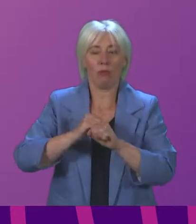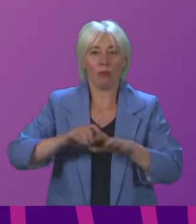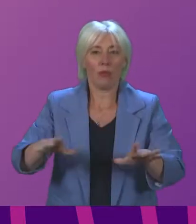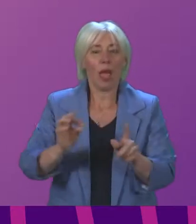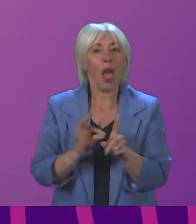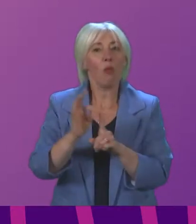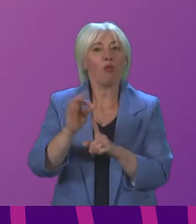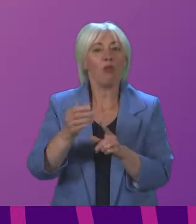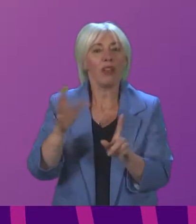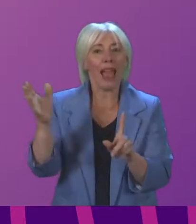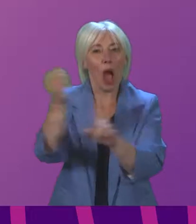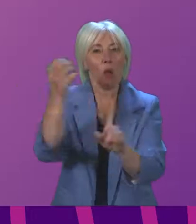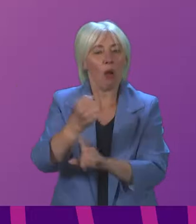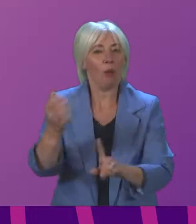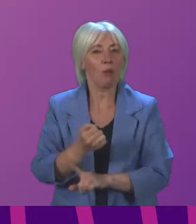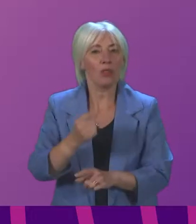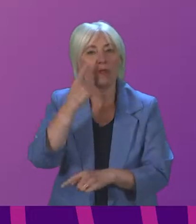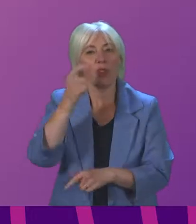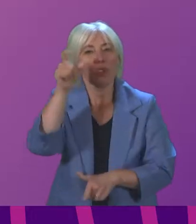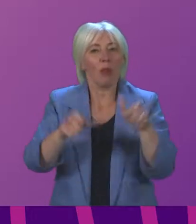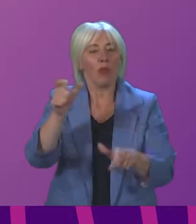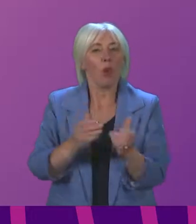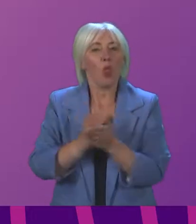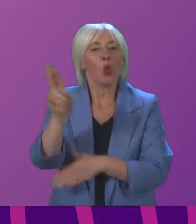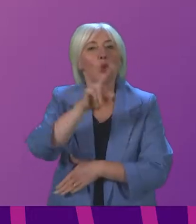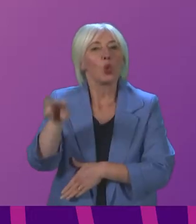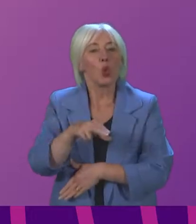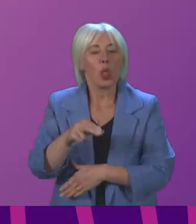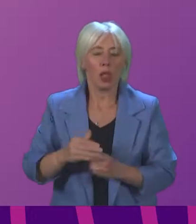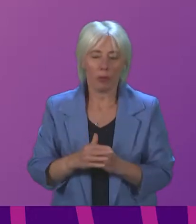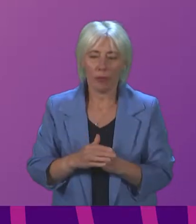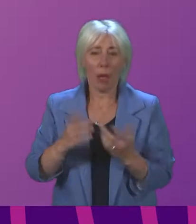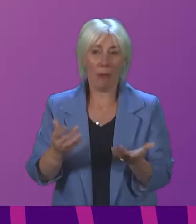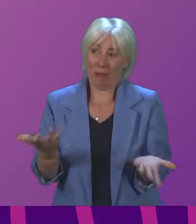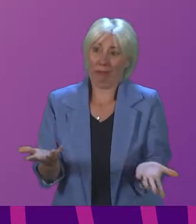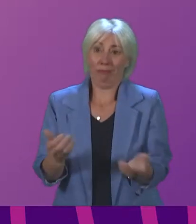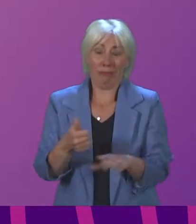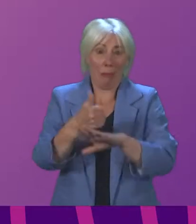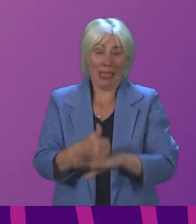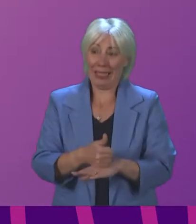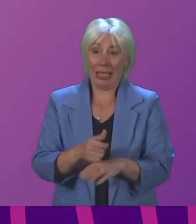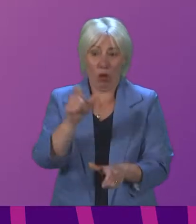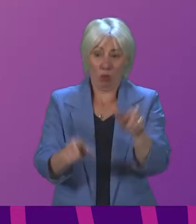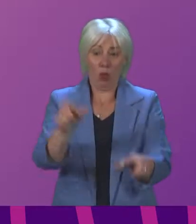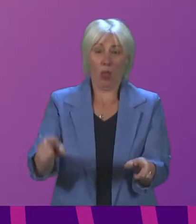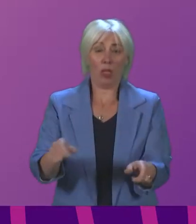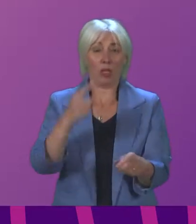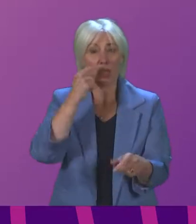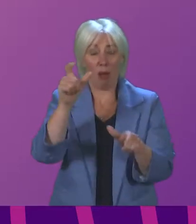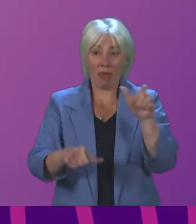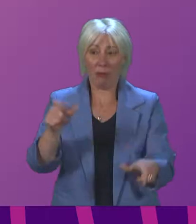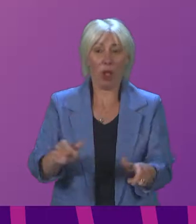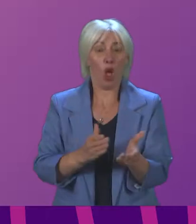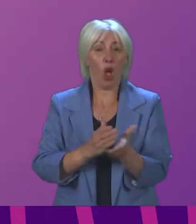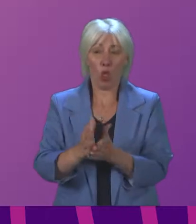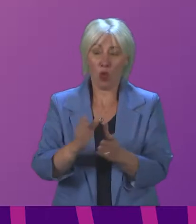young people through school education. Put bluntly, pupils living in the most challenging circumstances have